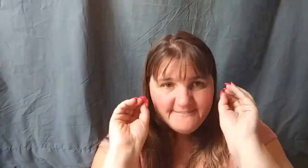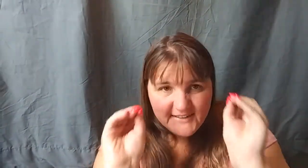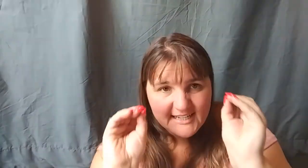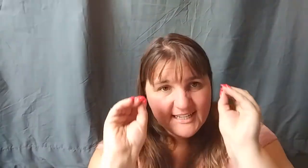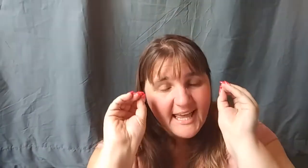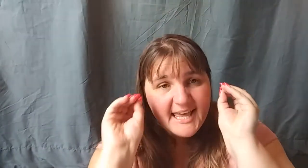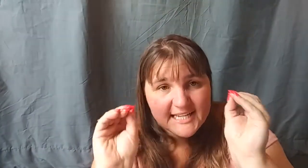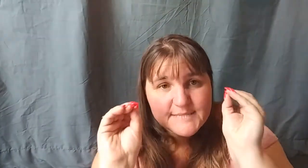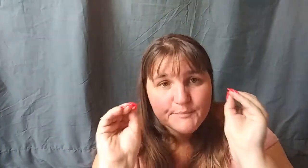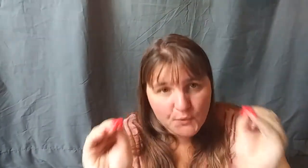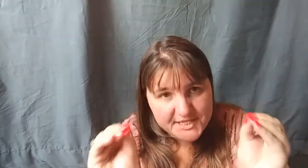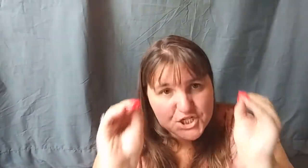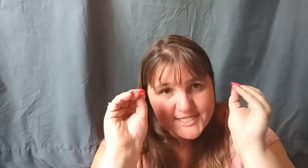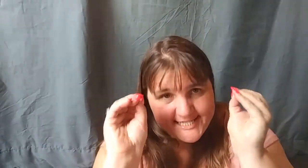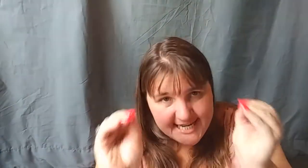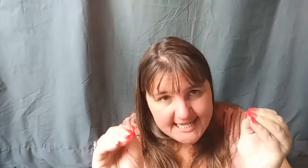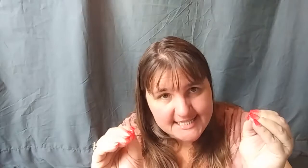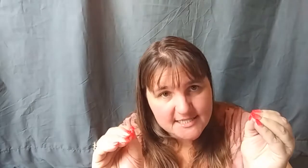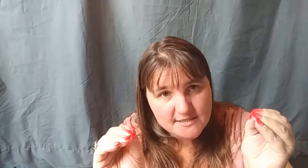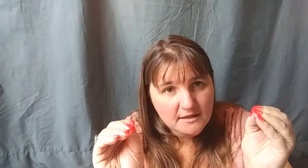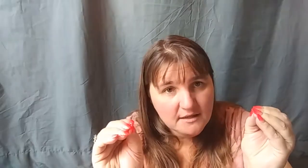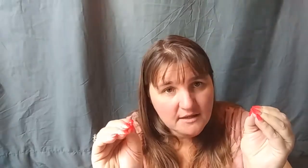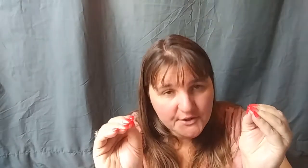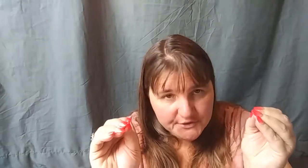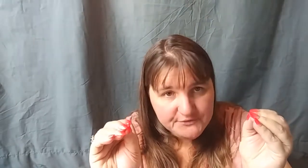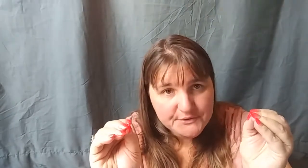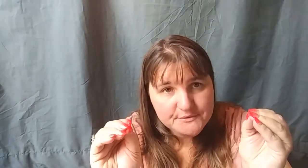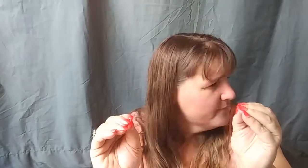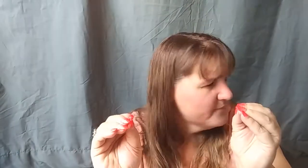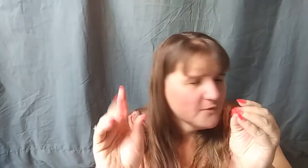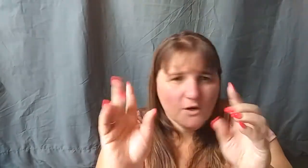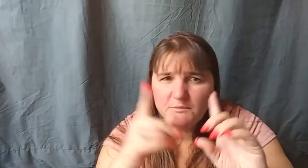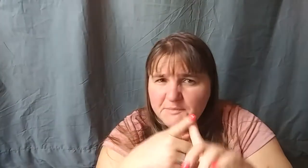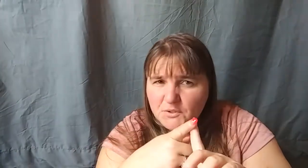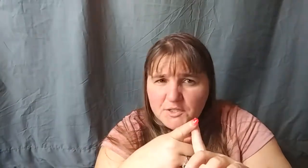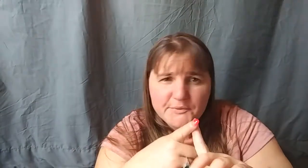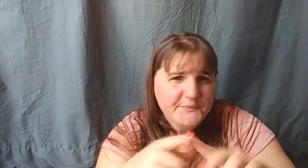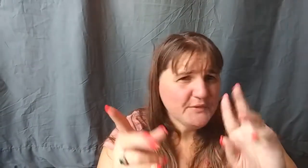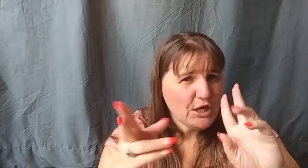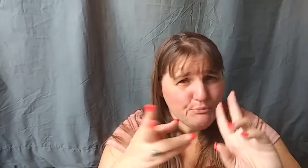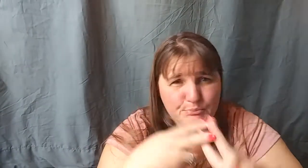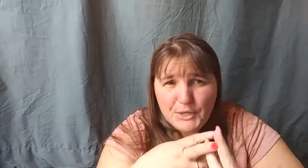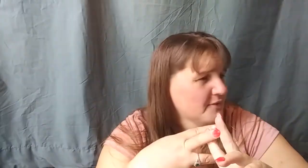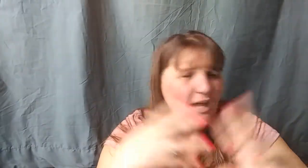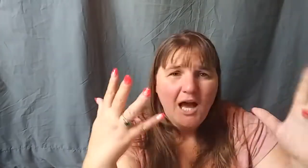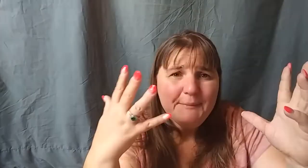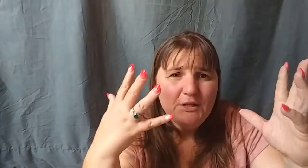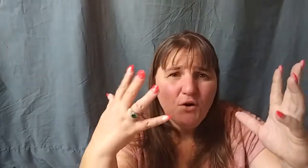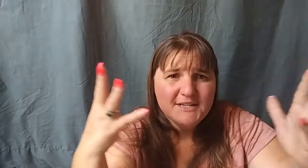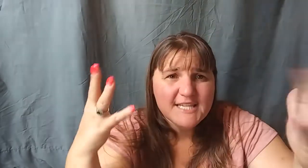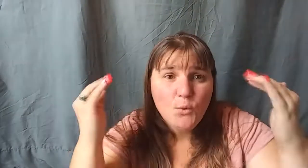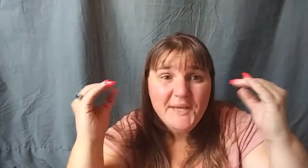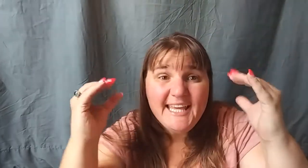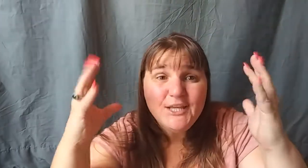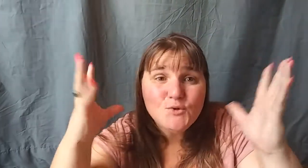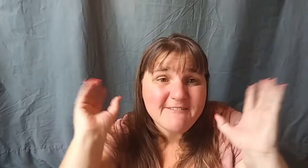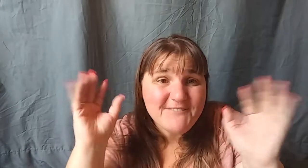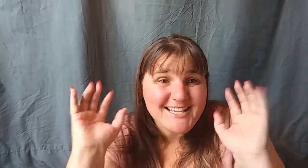expiration dates on the foods. On milk and bread. I mean, honestly, we can't use it fast enough.